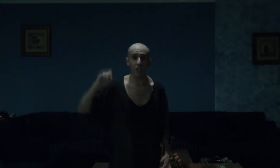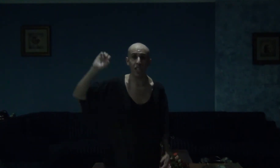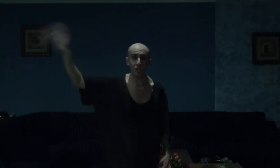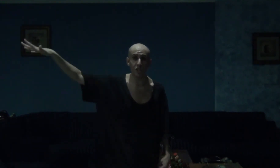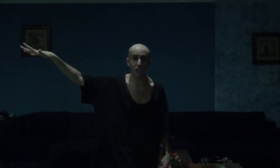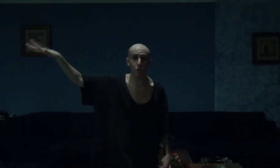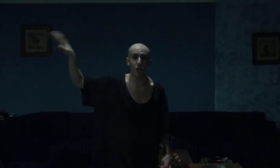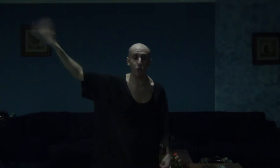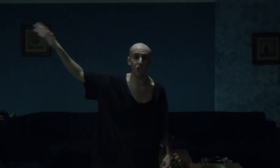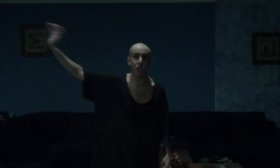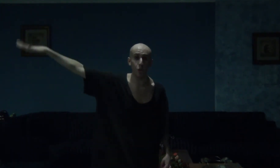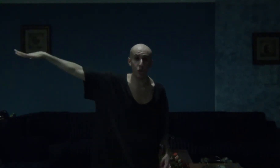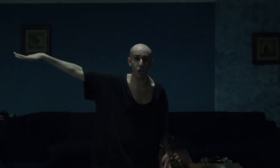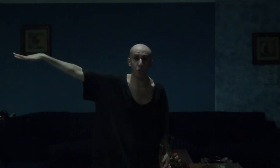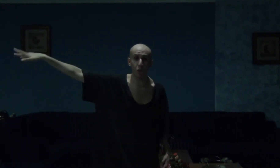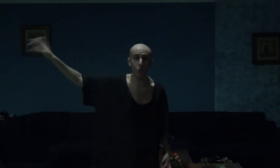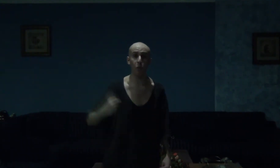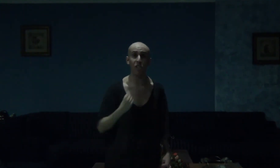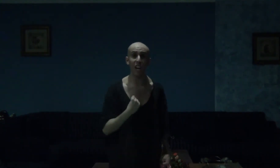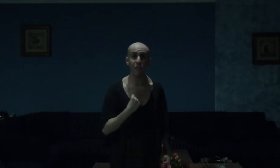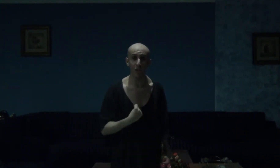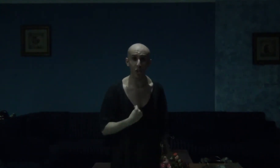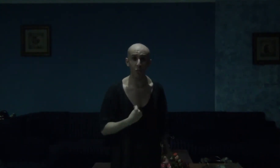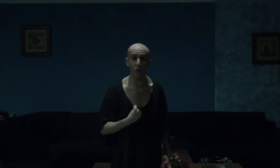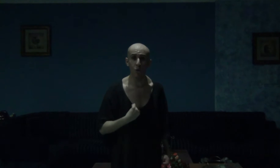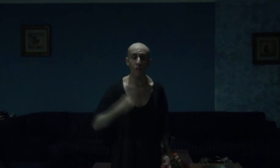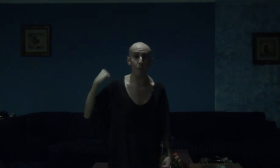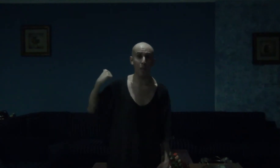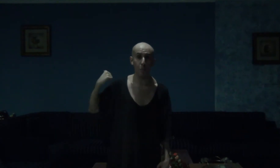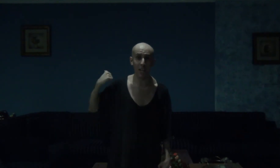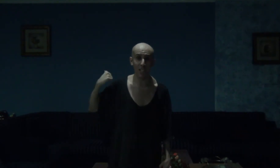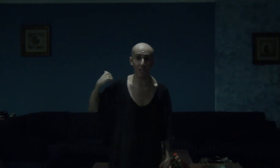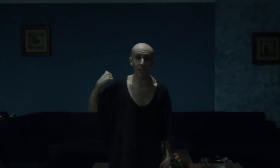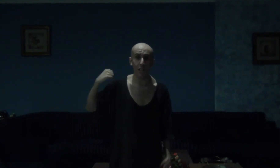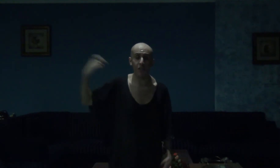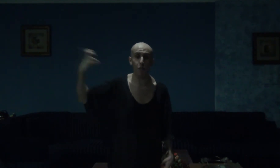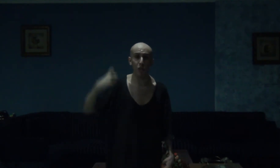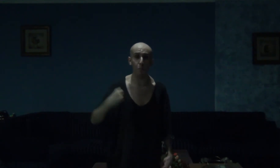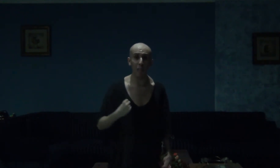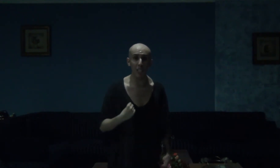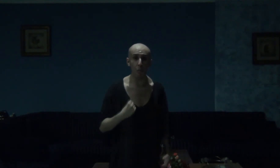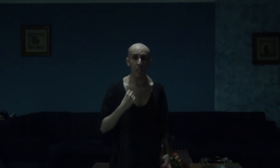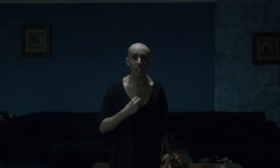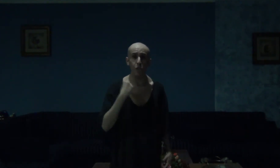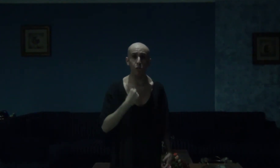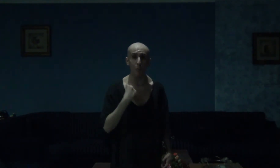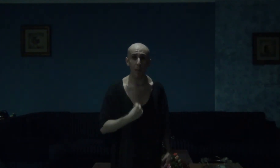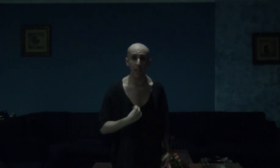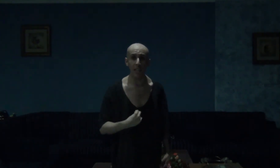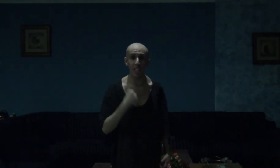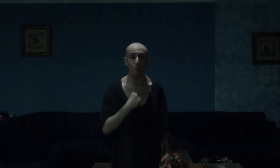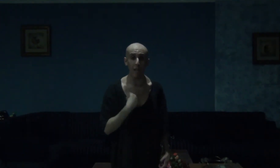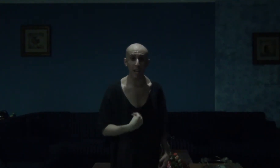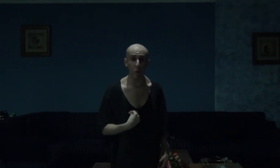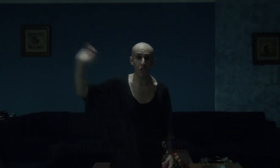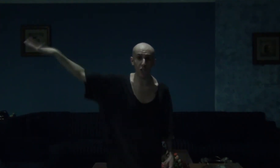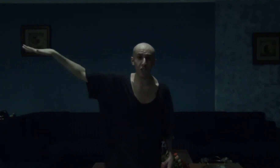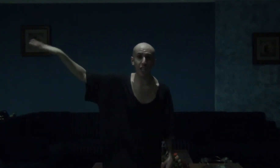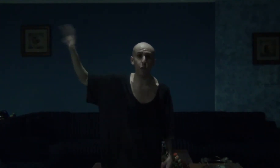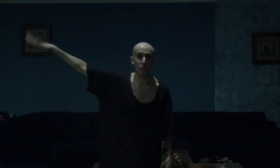considering what she goes through, what I've been through in my past life, and what made me into the man I am now, just like what